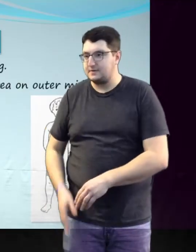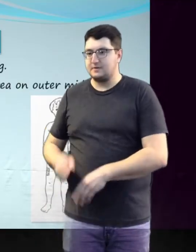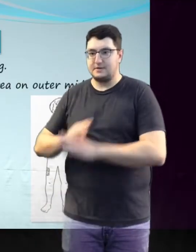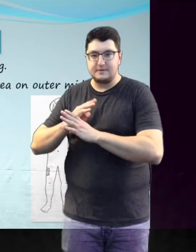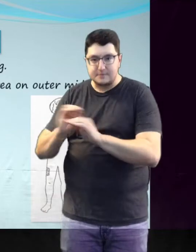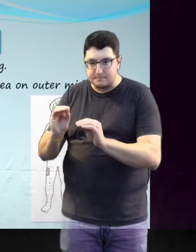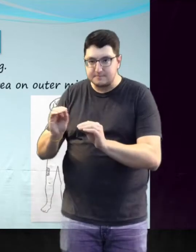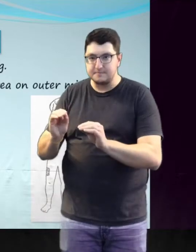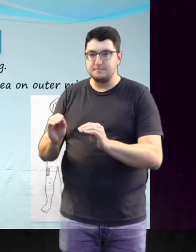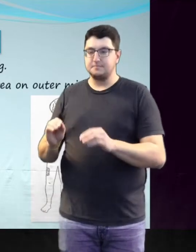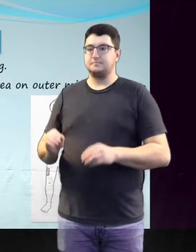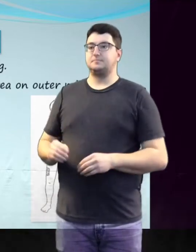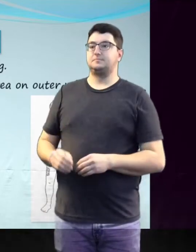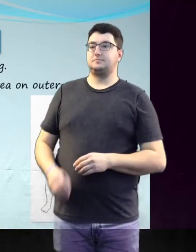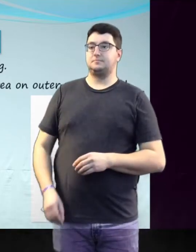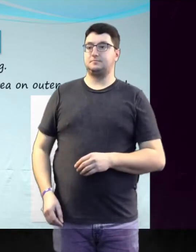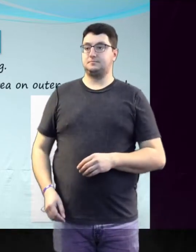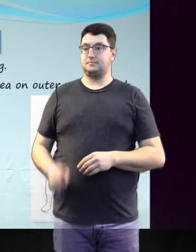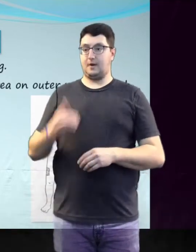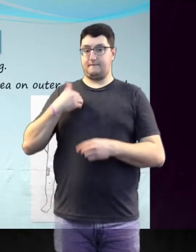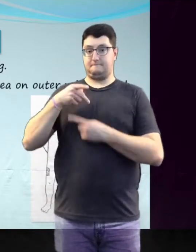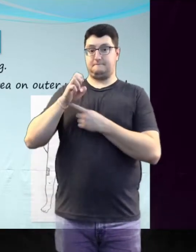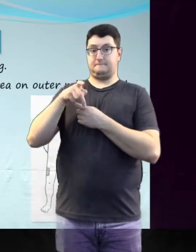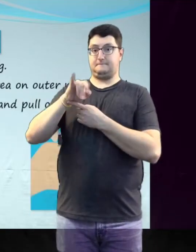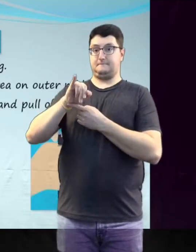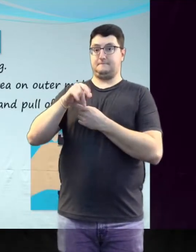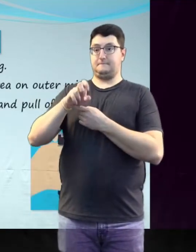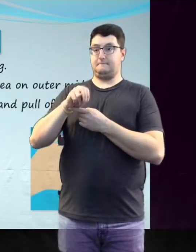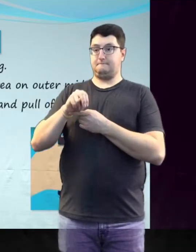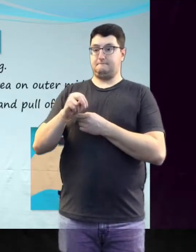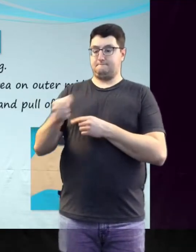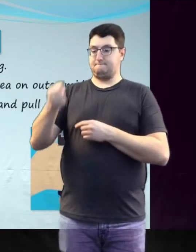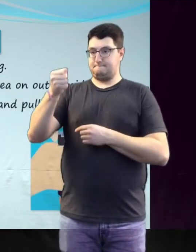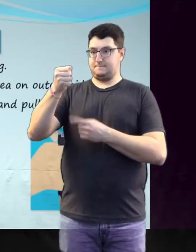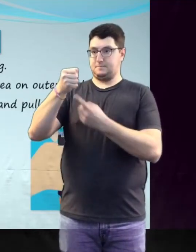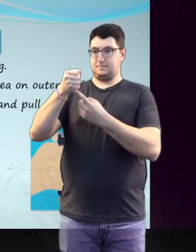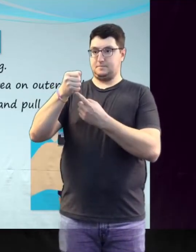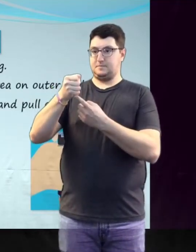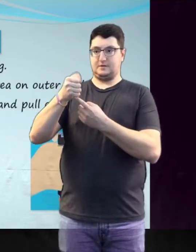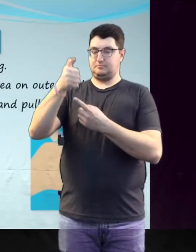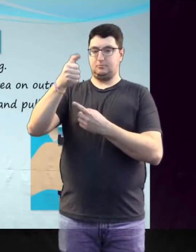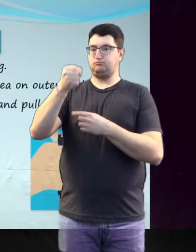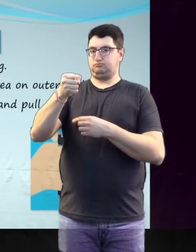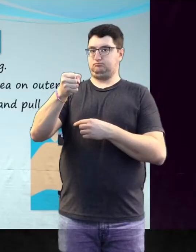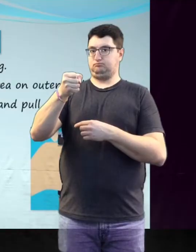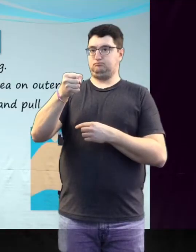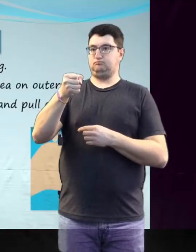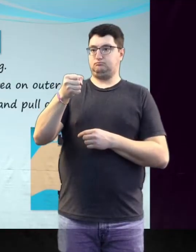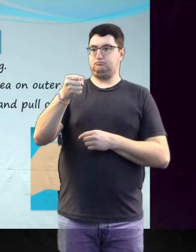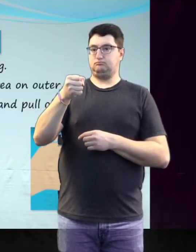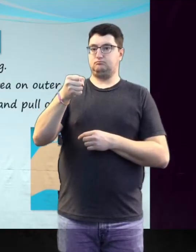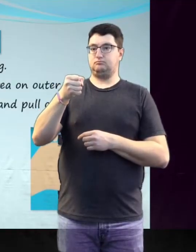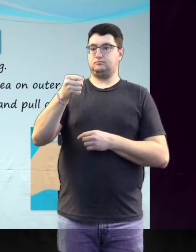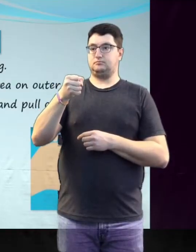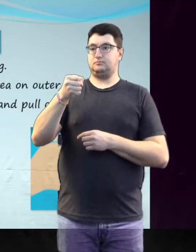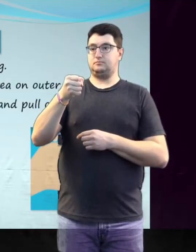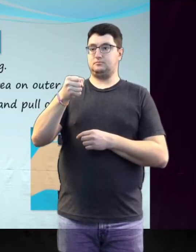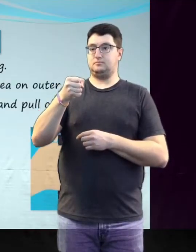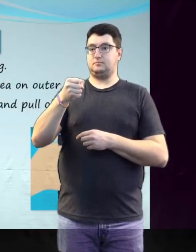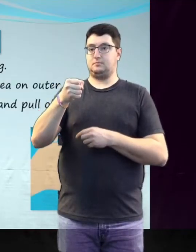or items in a pocket. Hold the EpiPen in a tight fist without putting your thumb over either end.